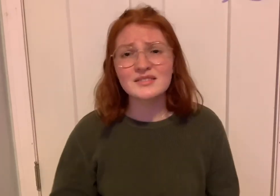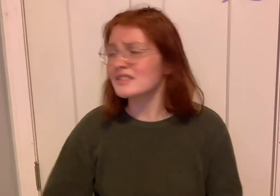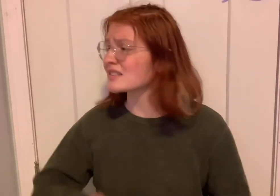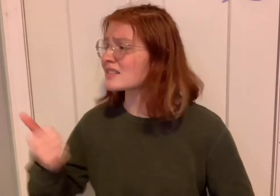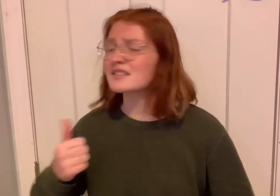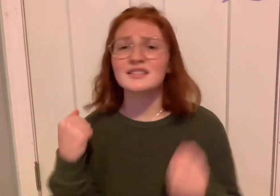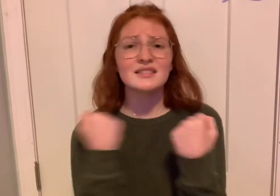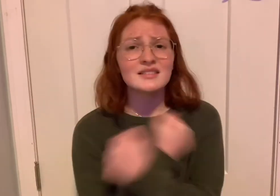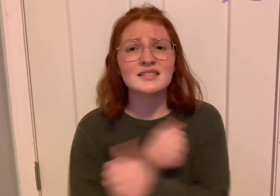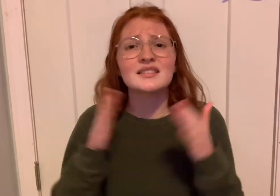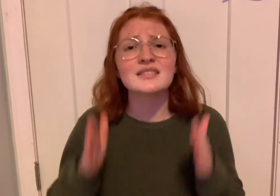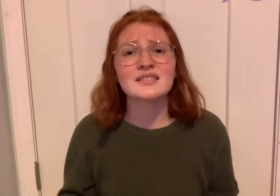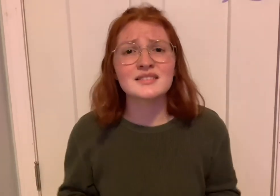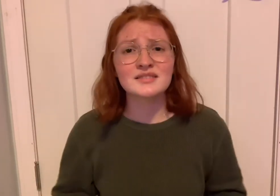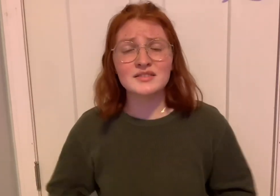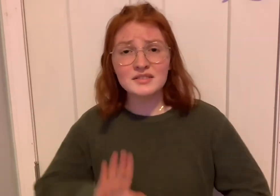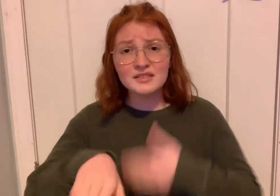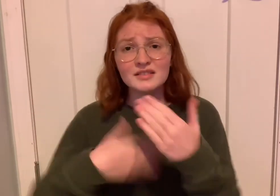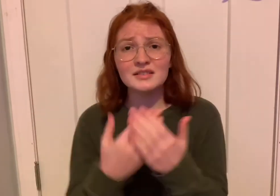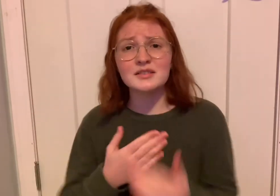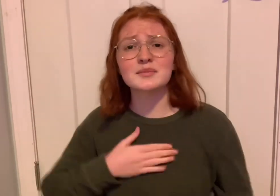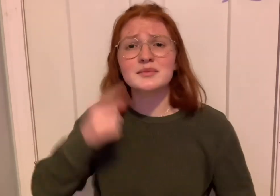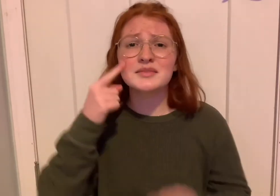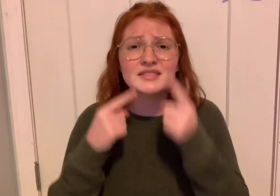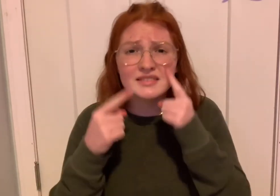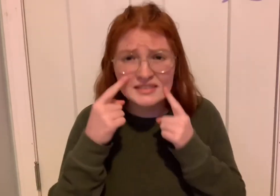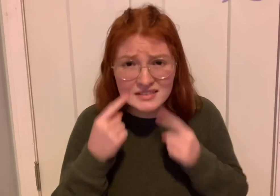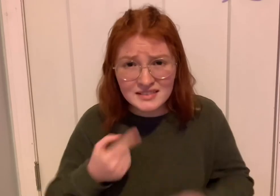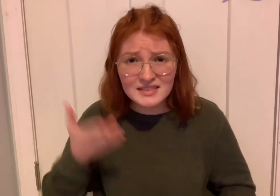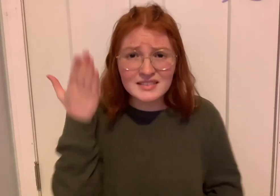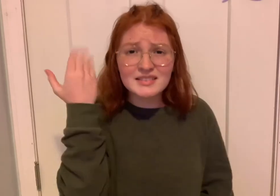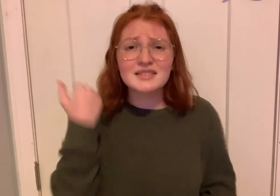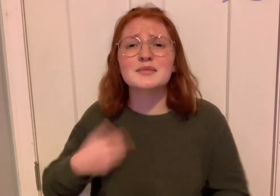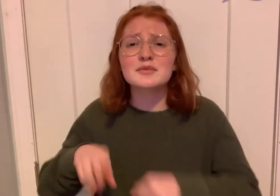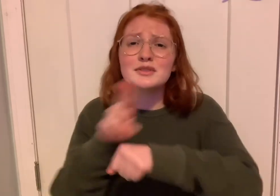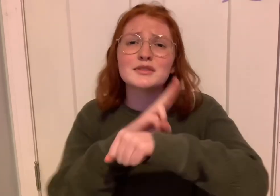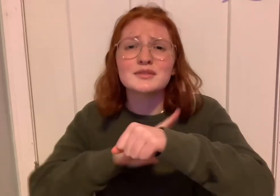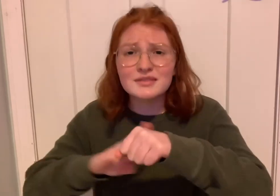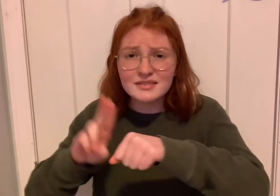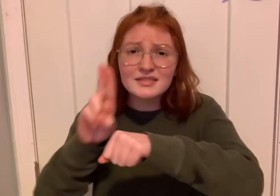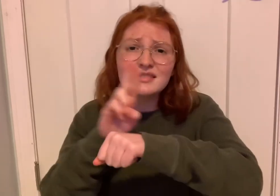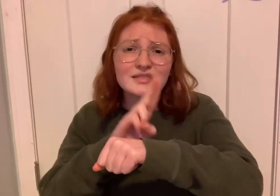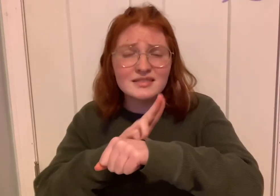another love All my tears have been used up